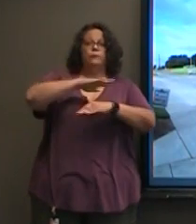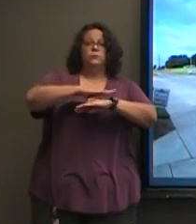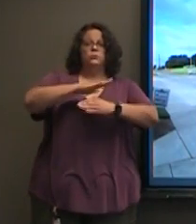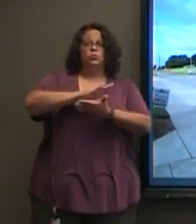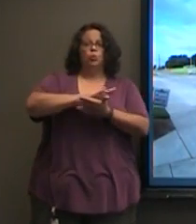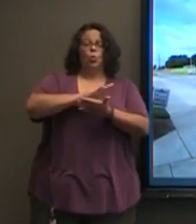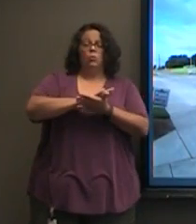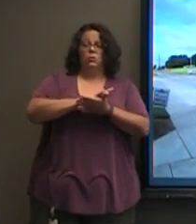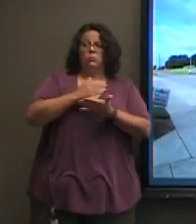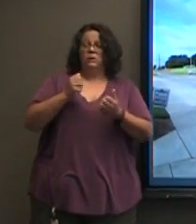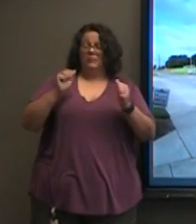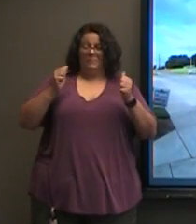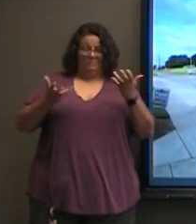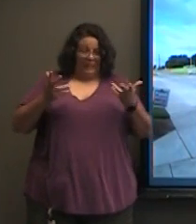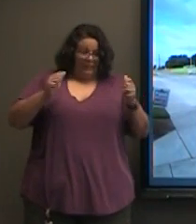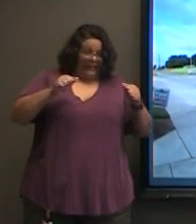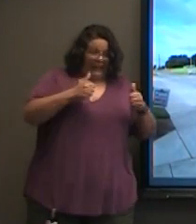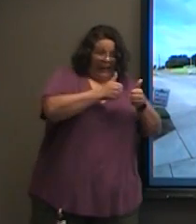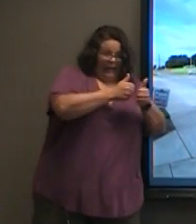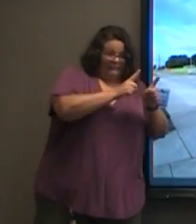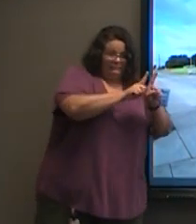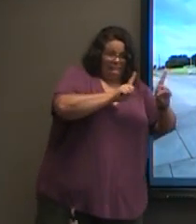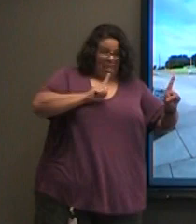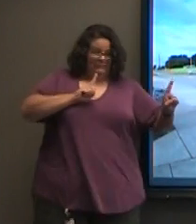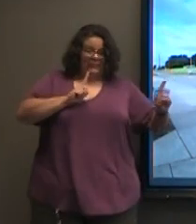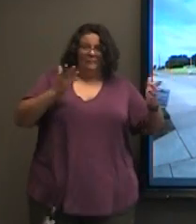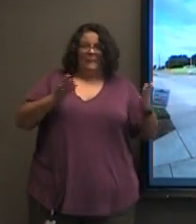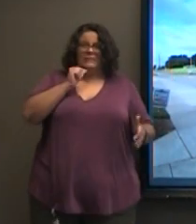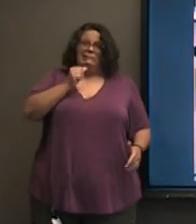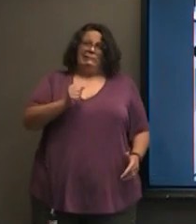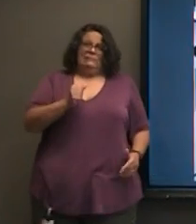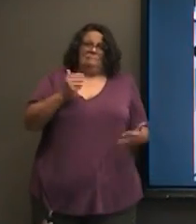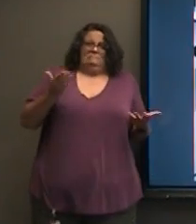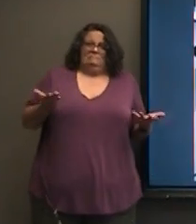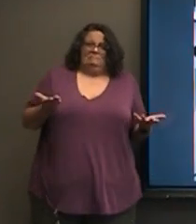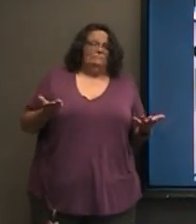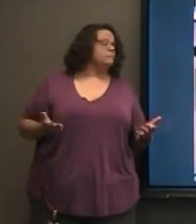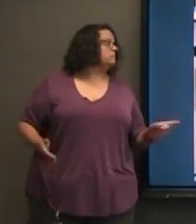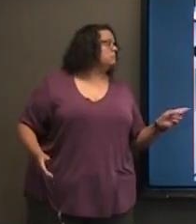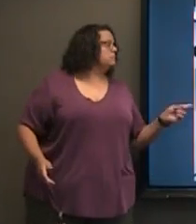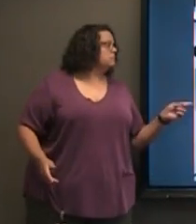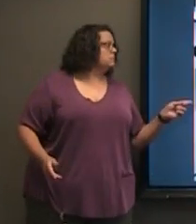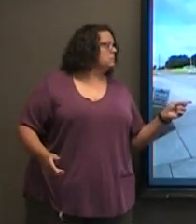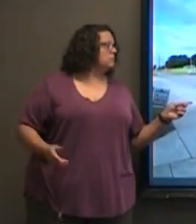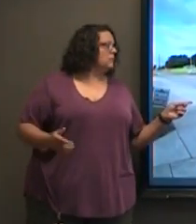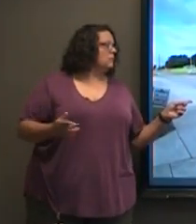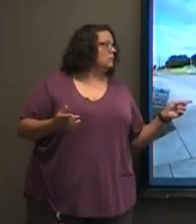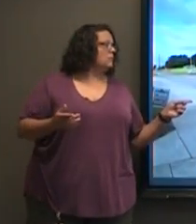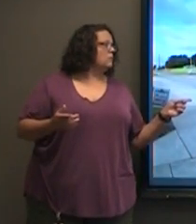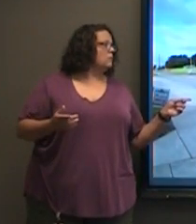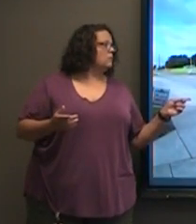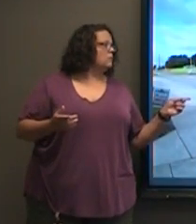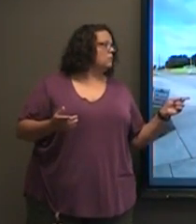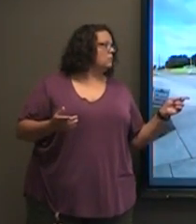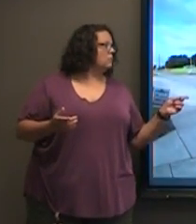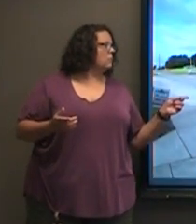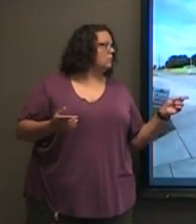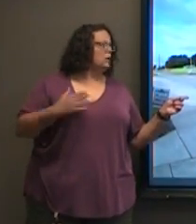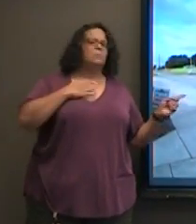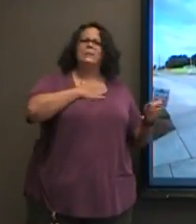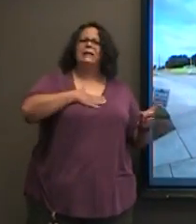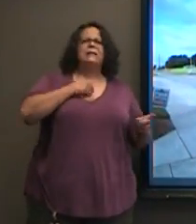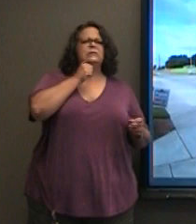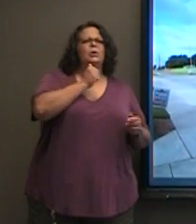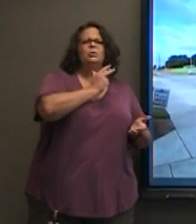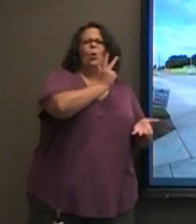be socially and physically distancing from each other. The other thing we ask is that you don't have the don't please don't